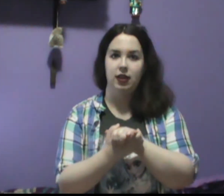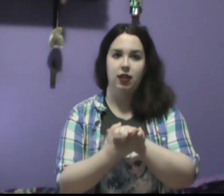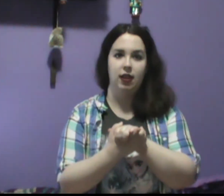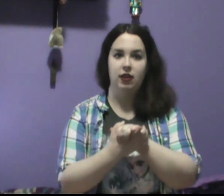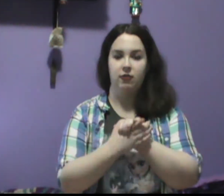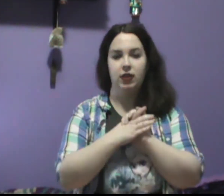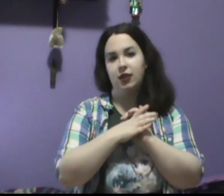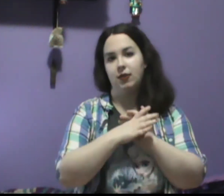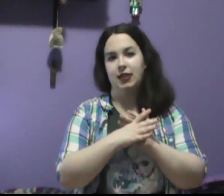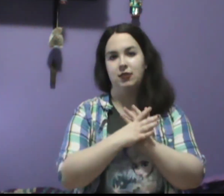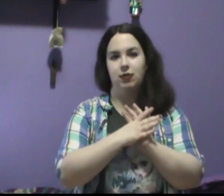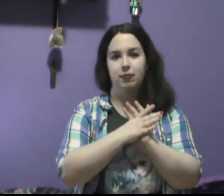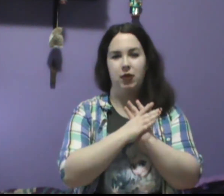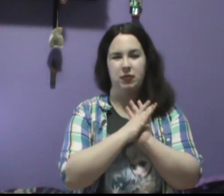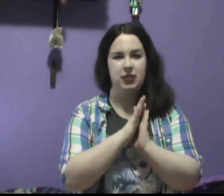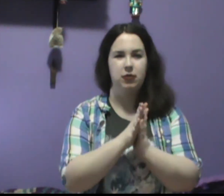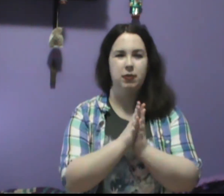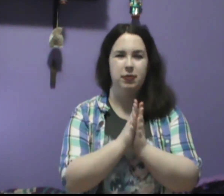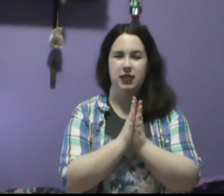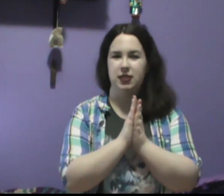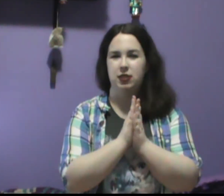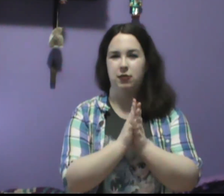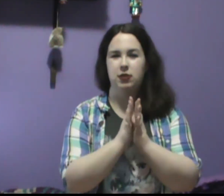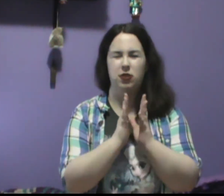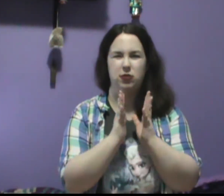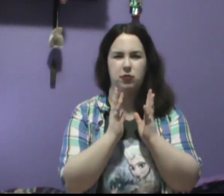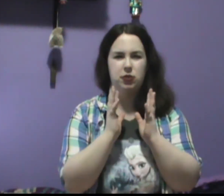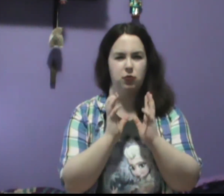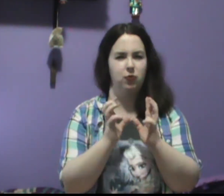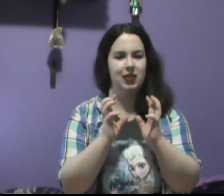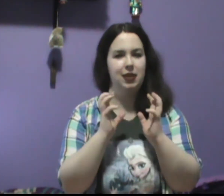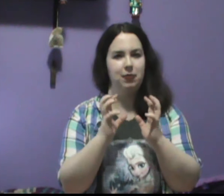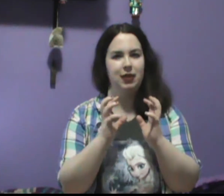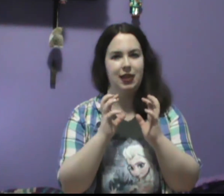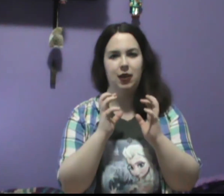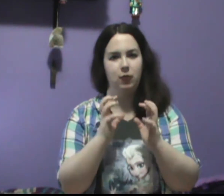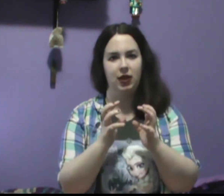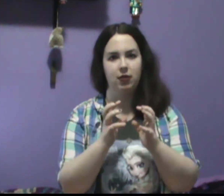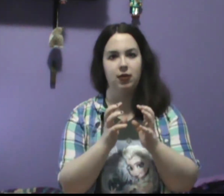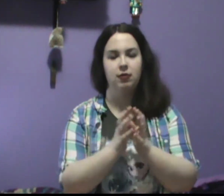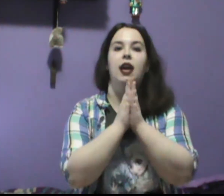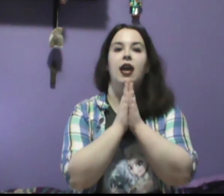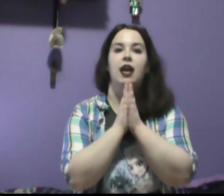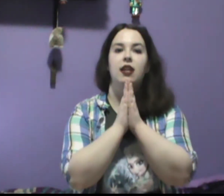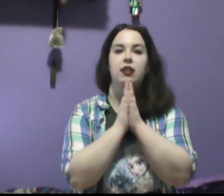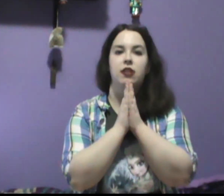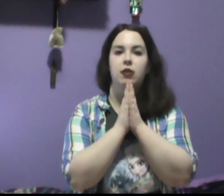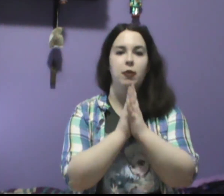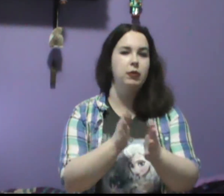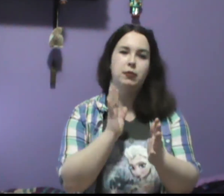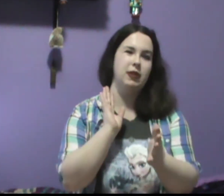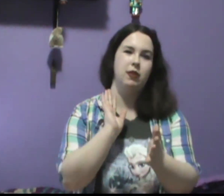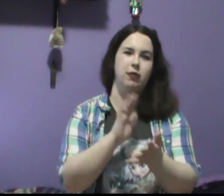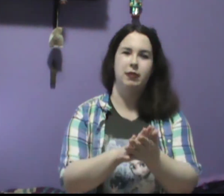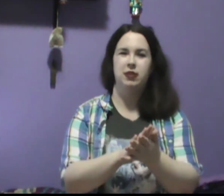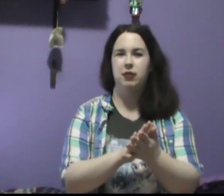a lot of really great sort of moments to it, but it still was also just really, really kind of weird. And the moments with the whole musical